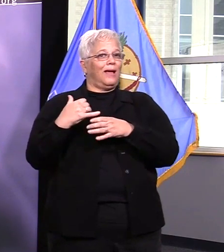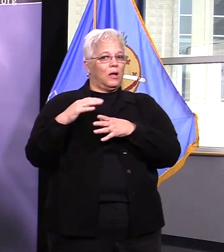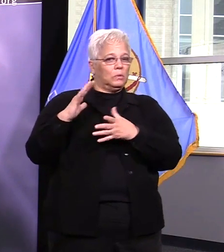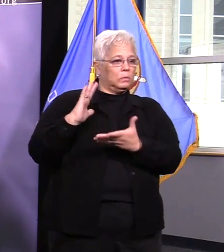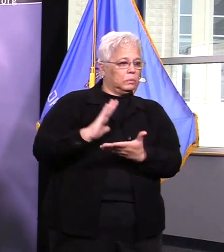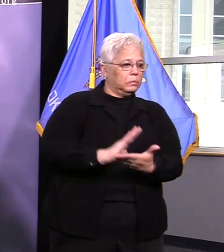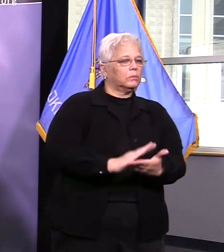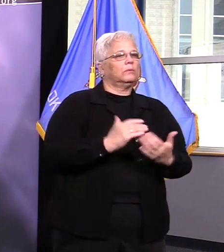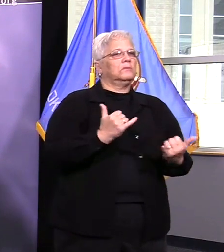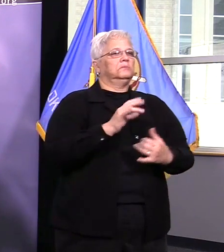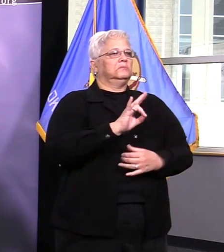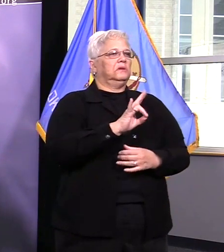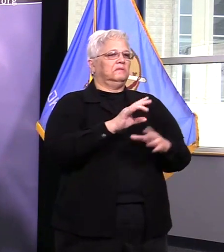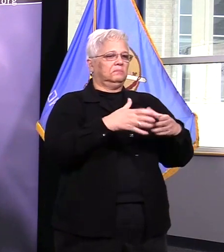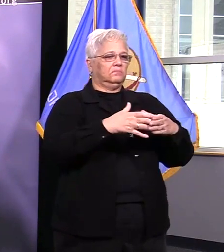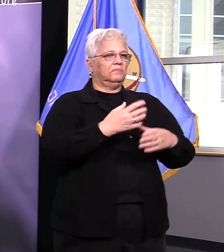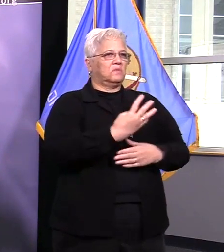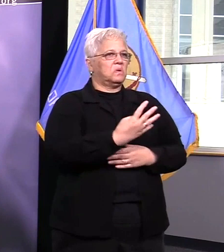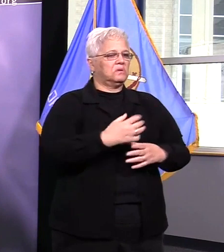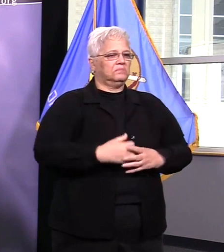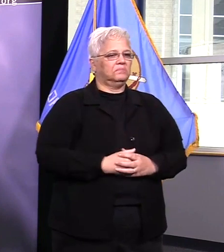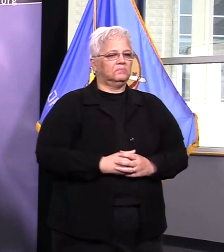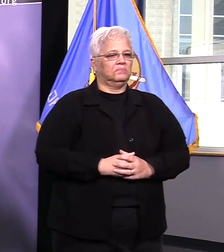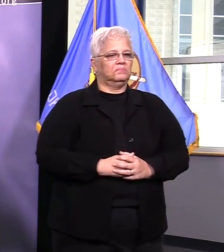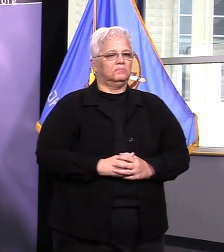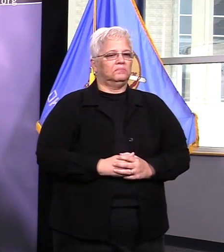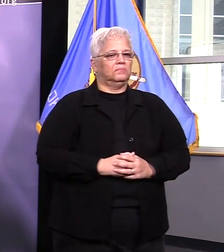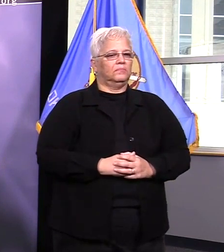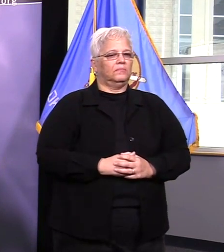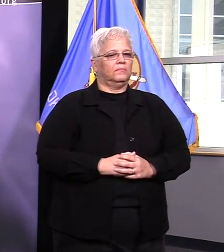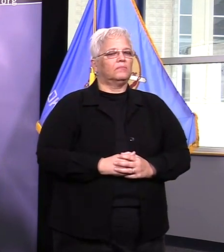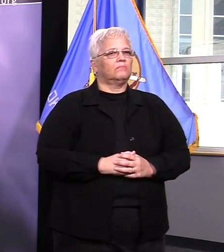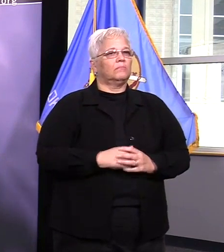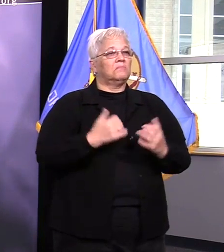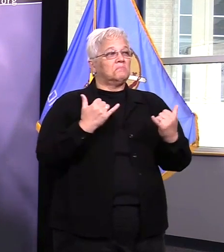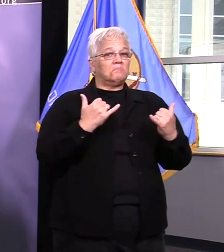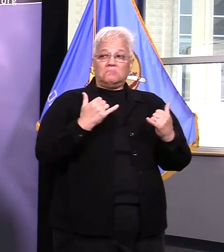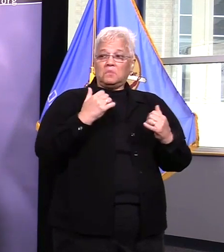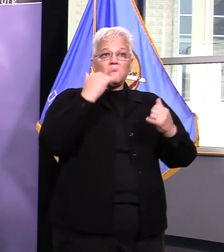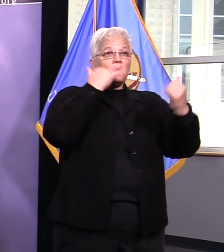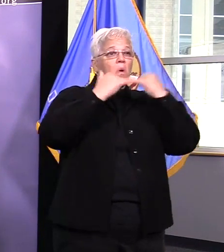taking care of the citizens when we do respond to their calls at this time i'd like to introduce chief franklin